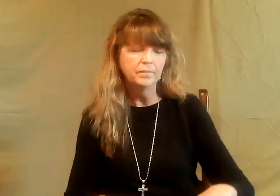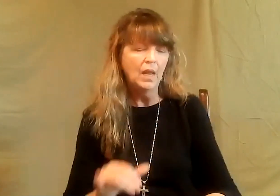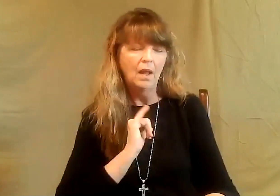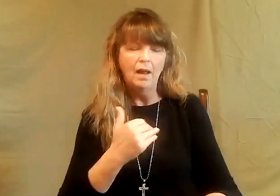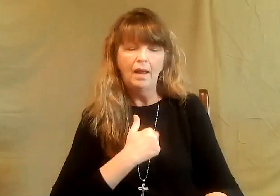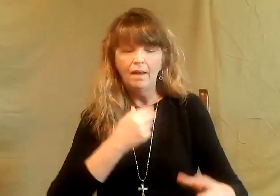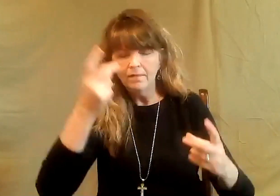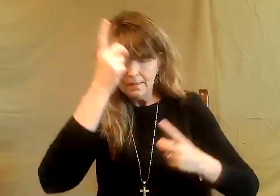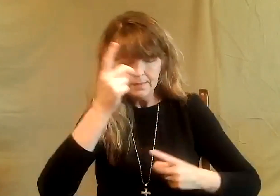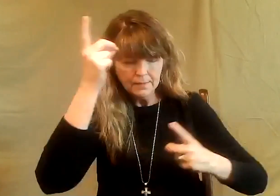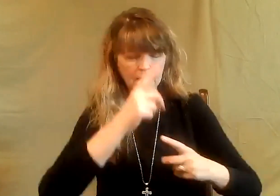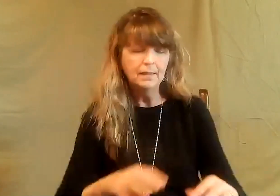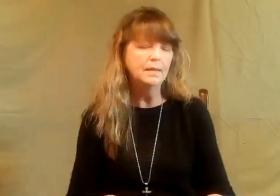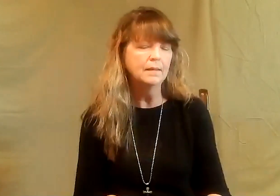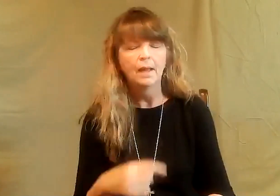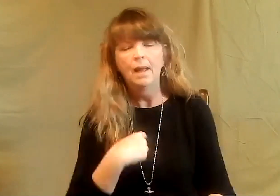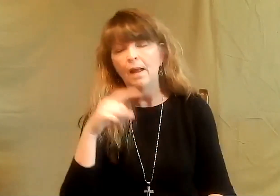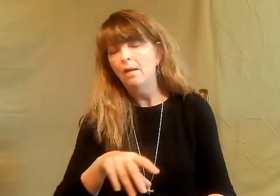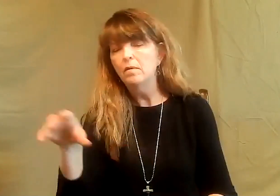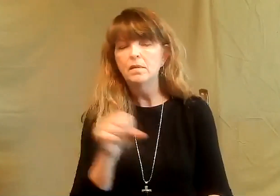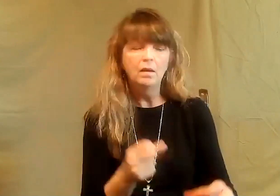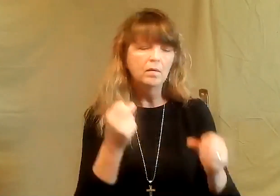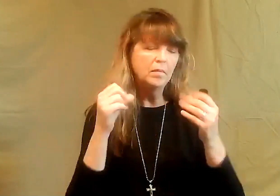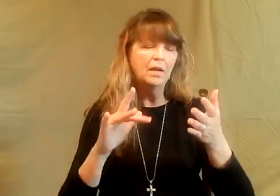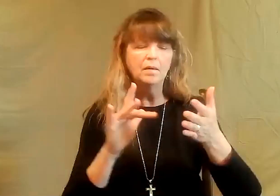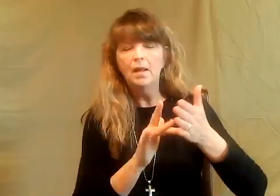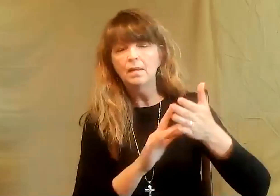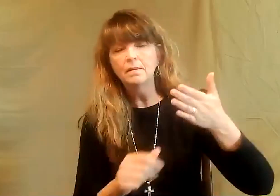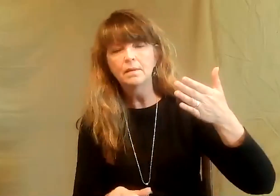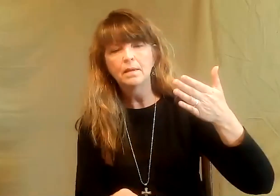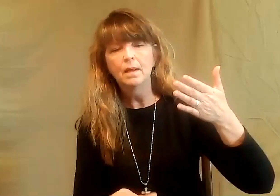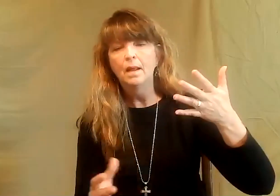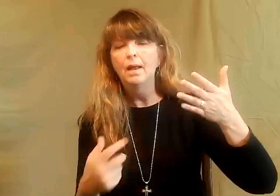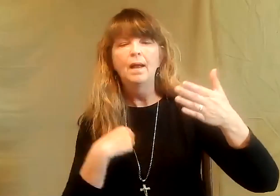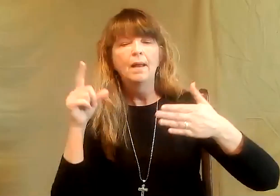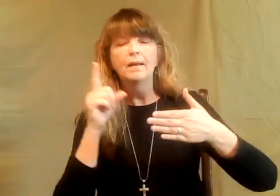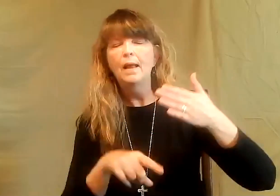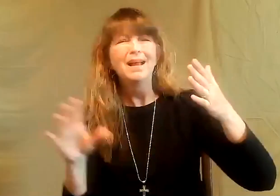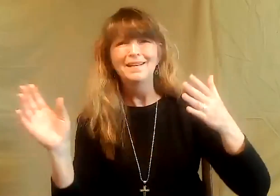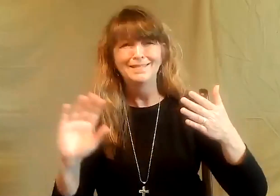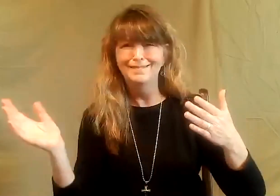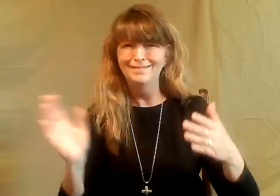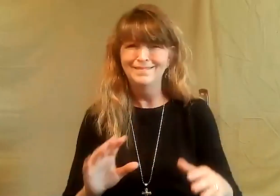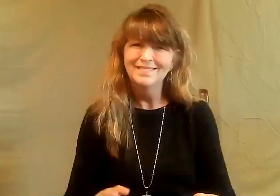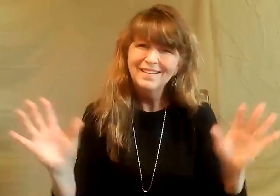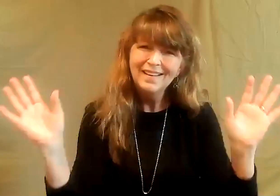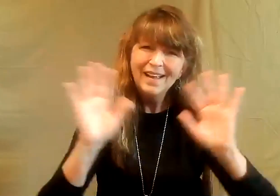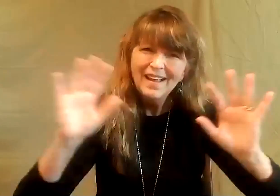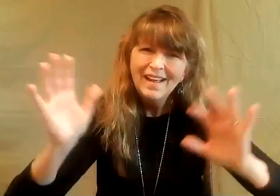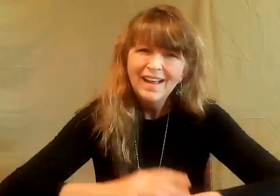You you can look at it with the viewpoint that, oh, my body hurts. I've got these diseases. I have to take so many medications. I can't do this. I